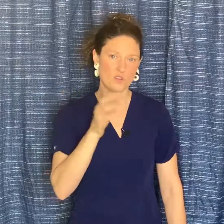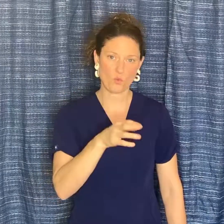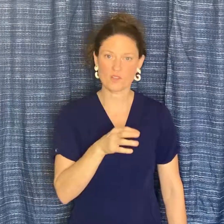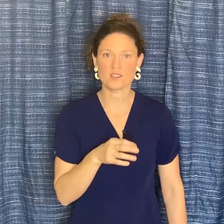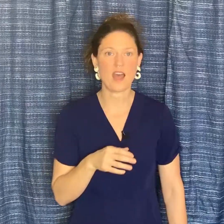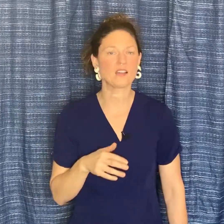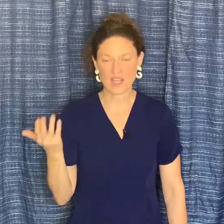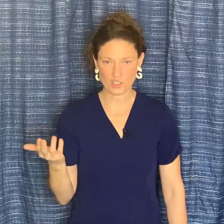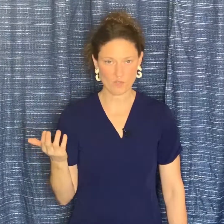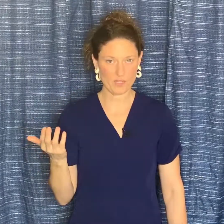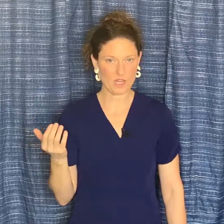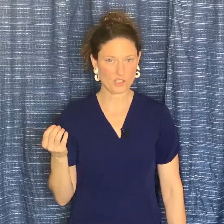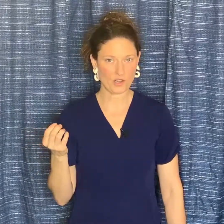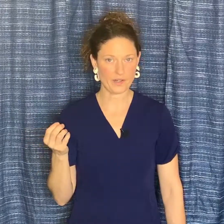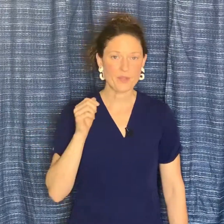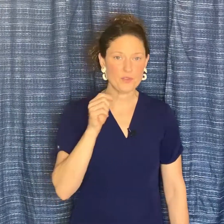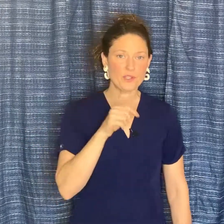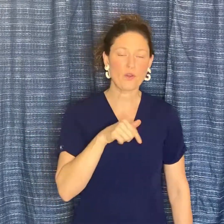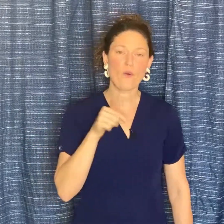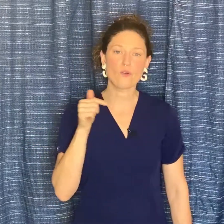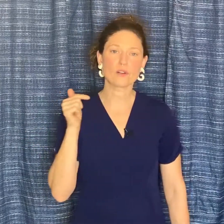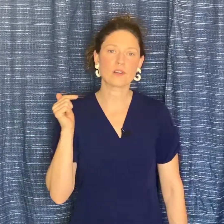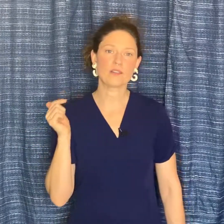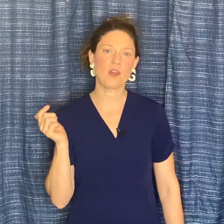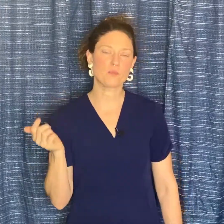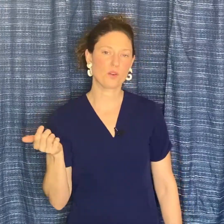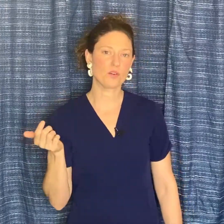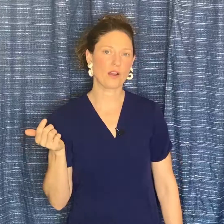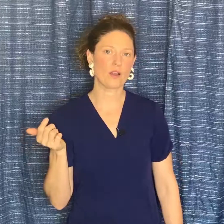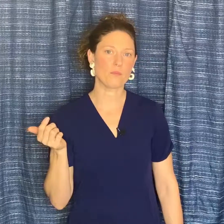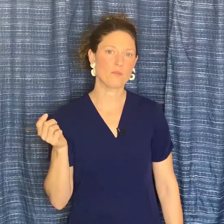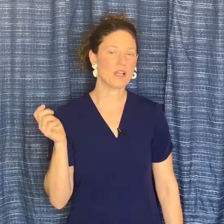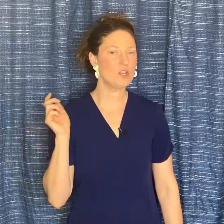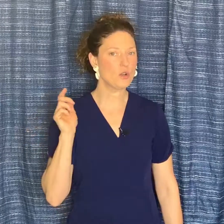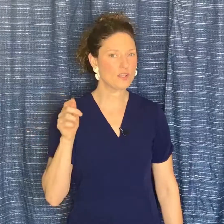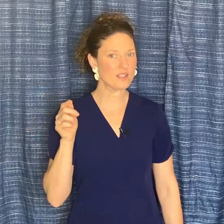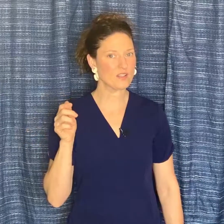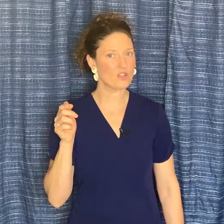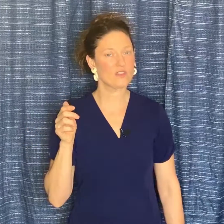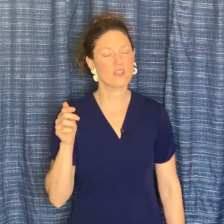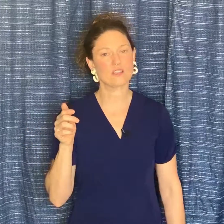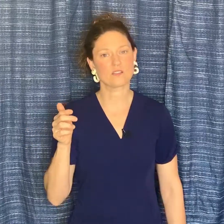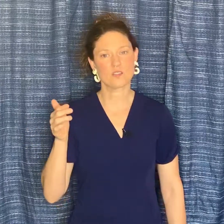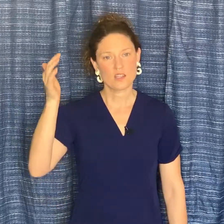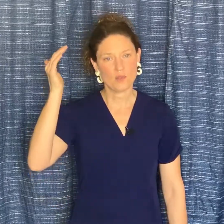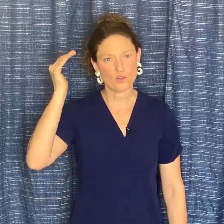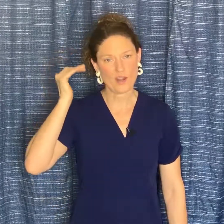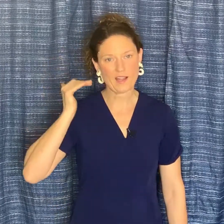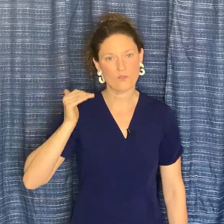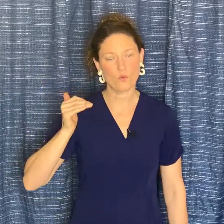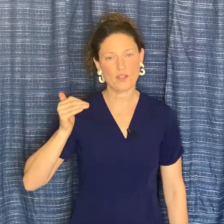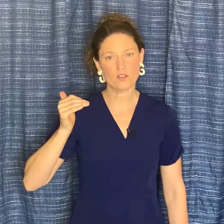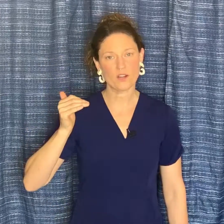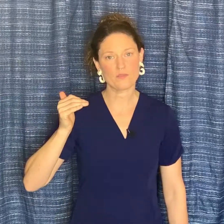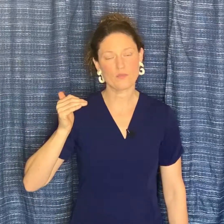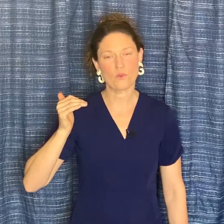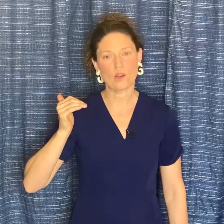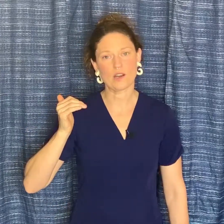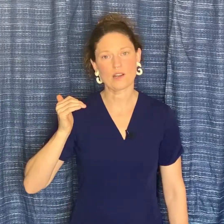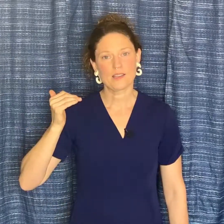towards that. That's human nature. But you can override that program by noticing the good things, keeping track of what you're grateful for, and